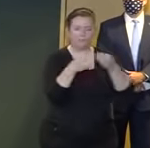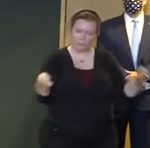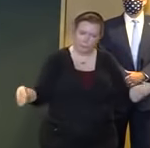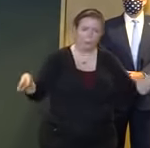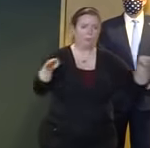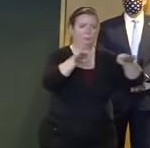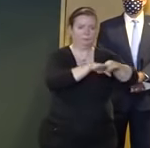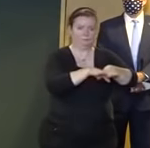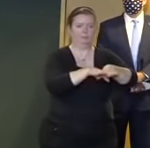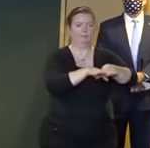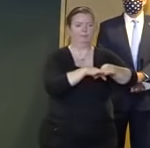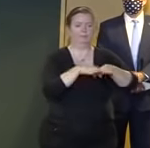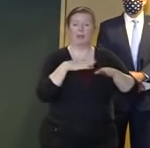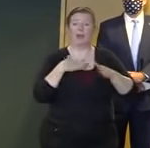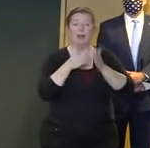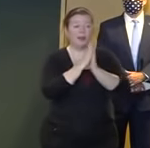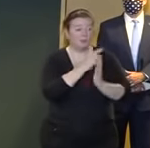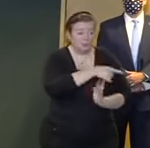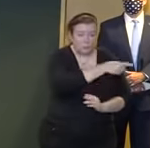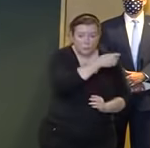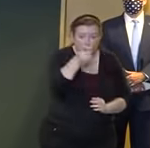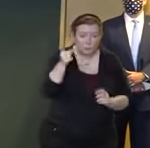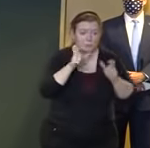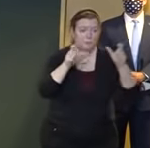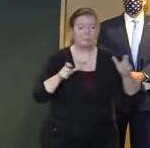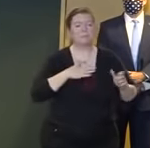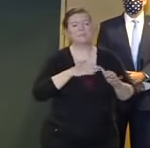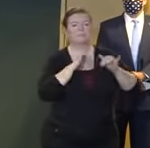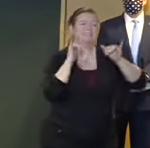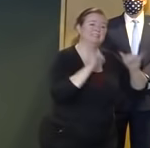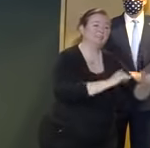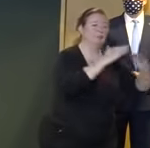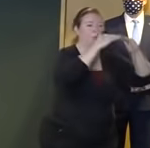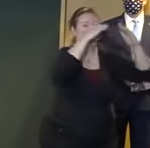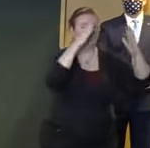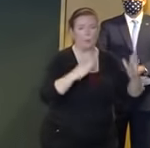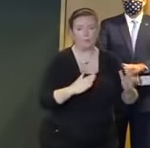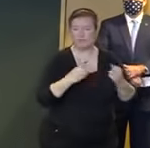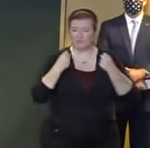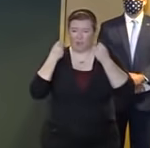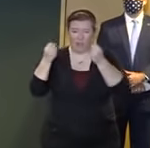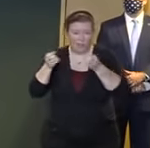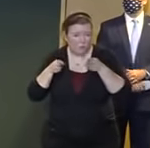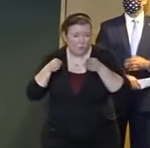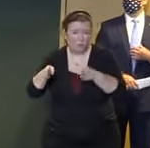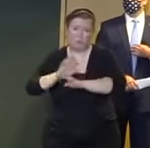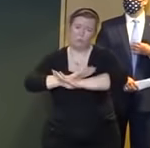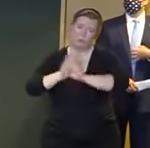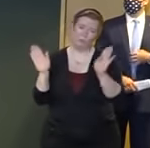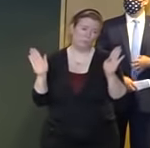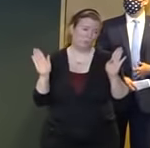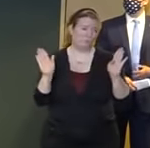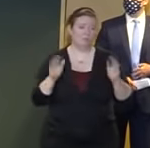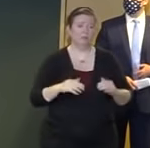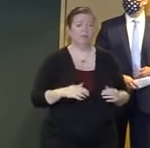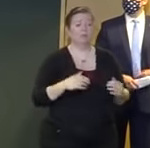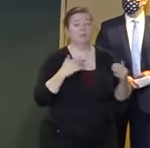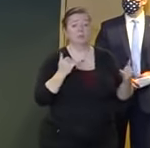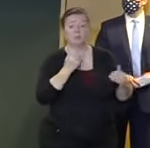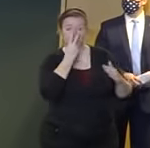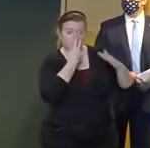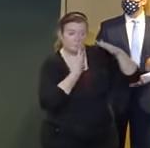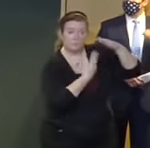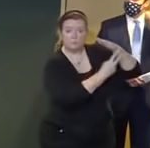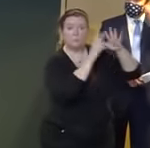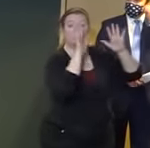off the roads and stay at home today according to the current forecast and I say current because as you know these things